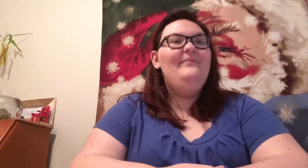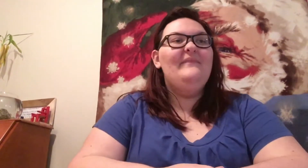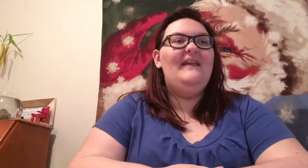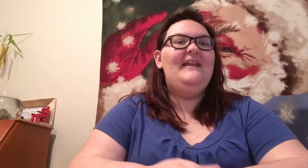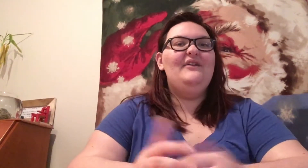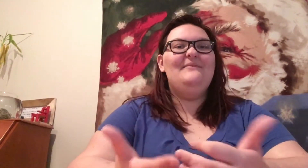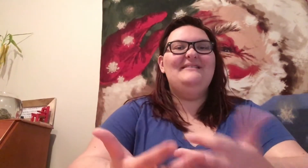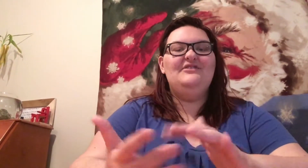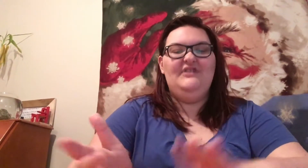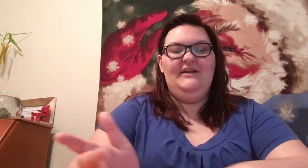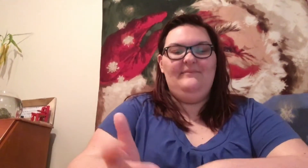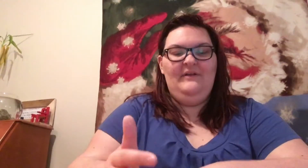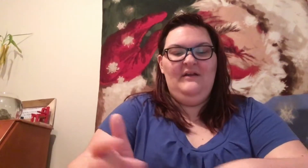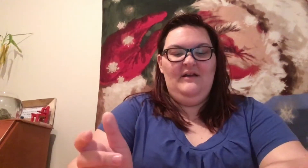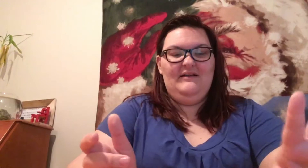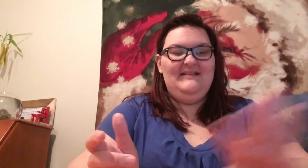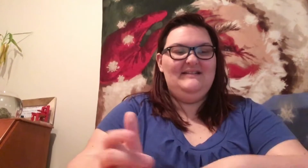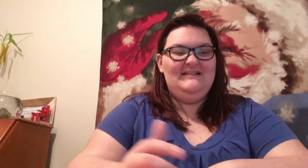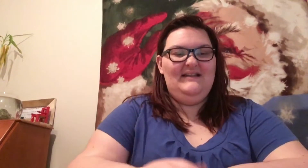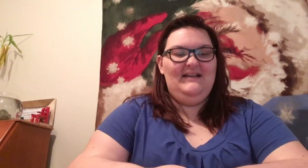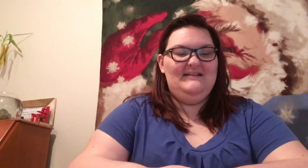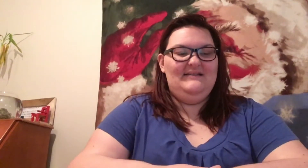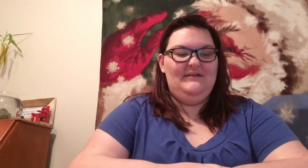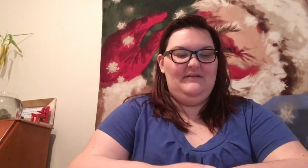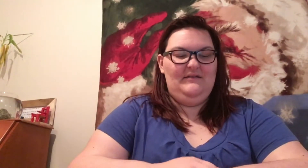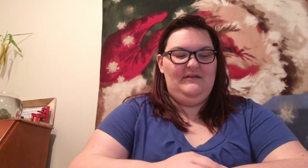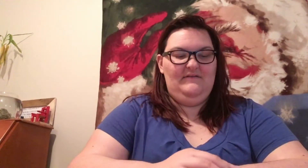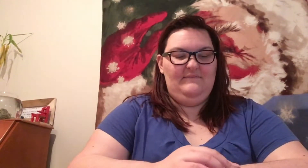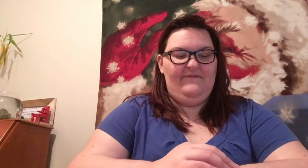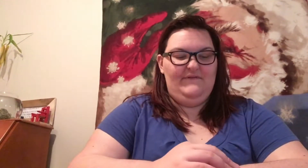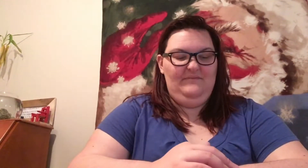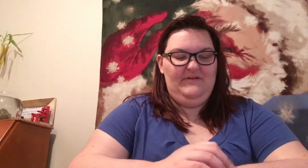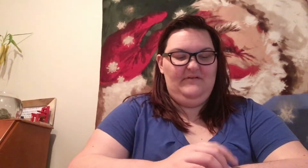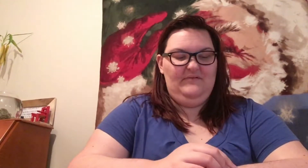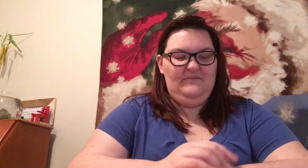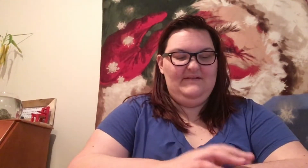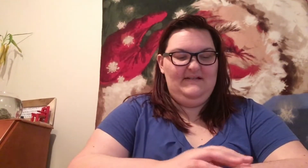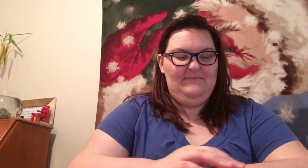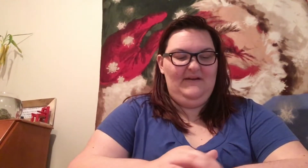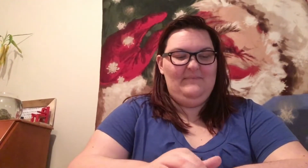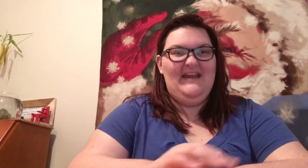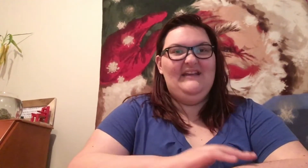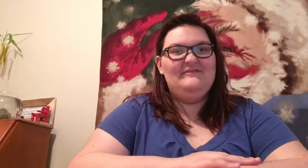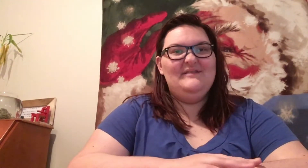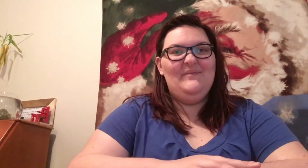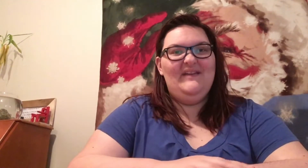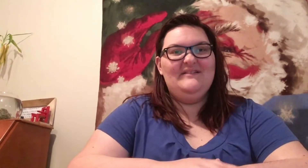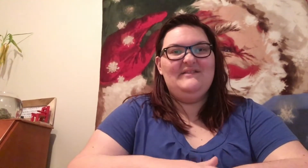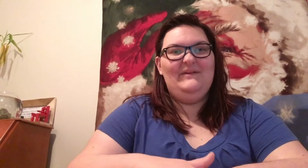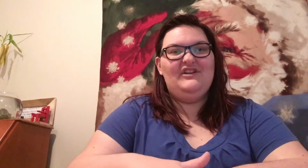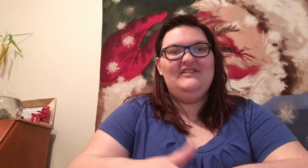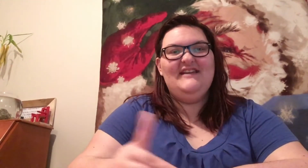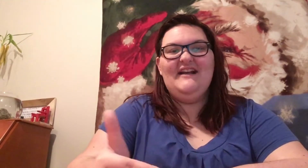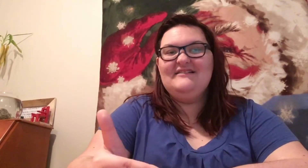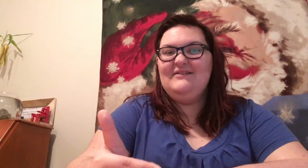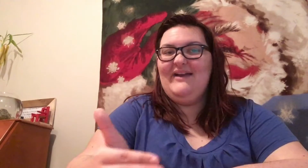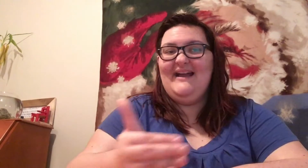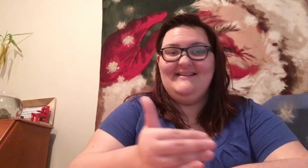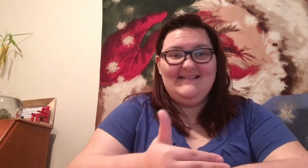And I couldn't message him. She says, like, his phone bill wasn't being paid or something, so he couldn't text. So I had a